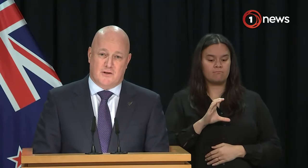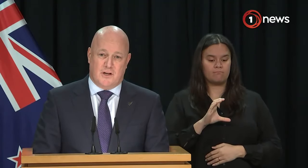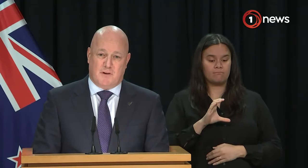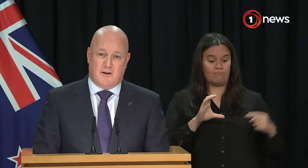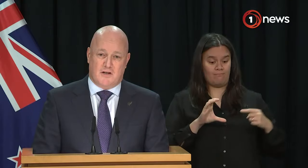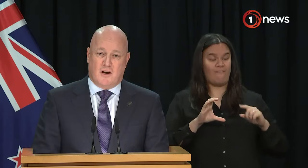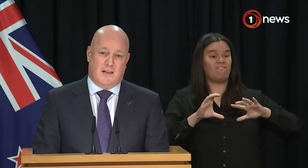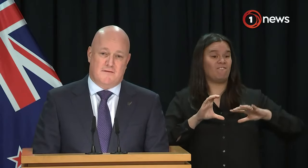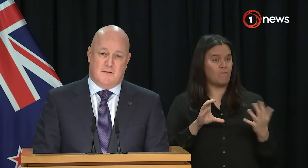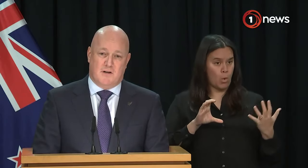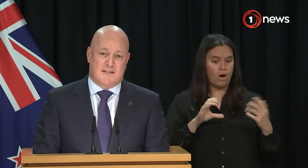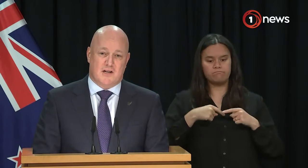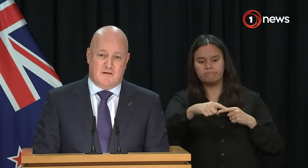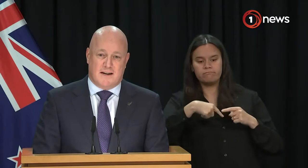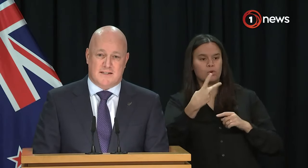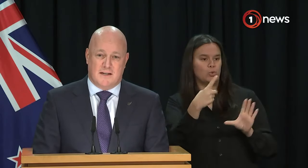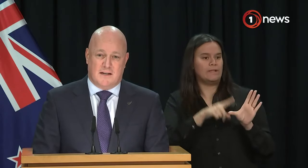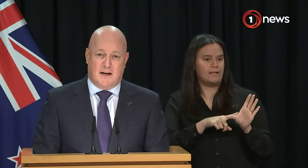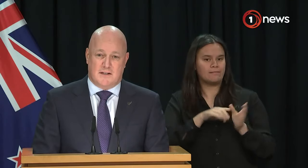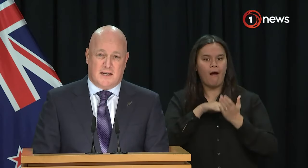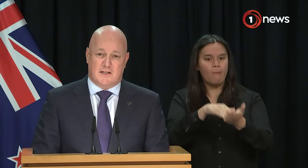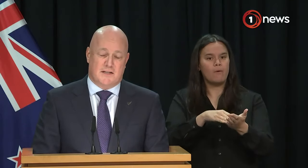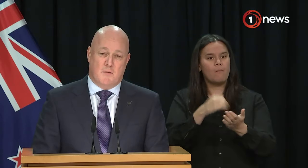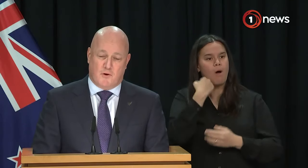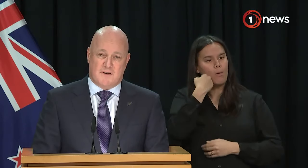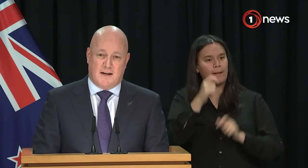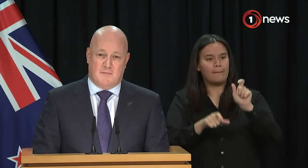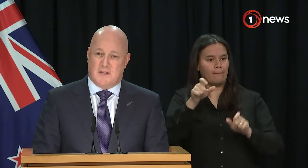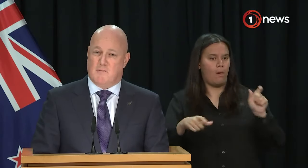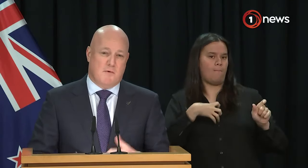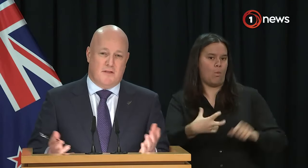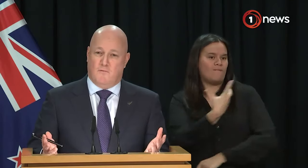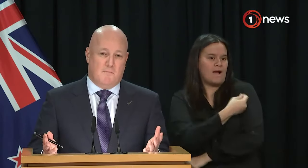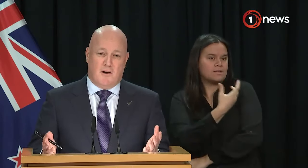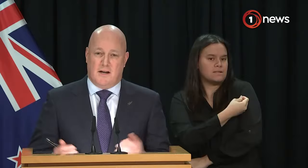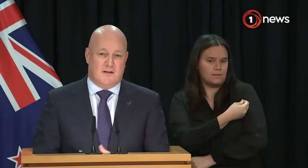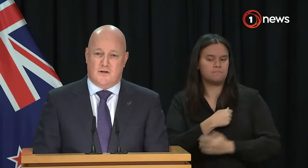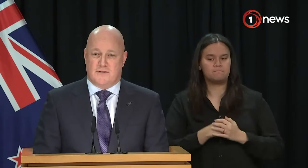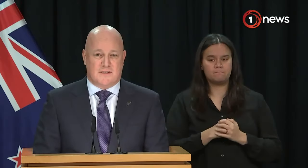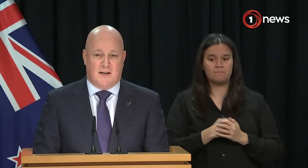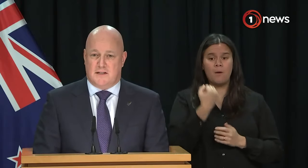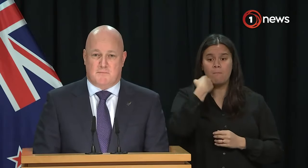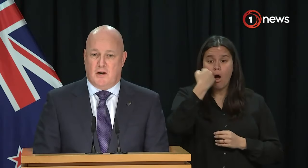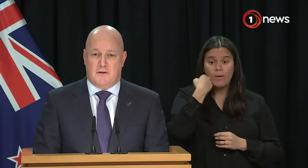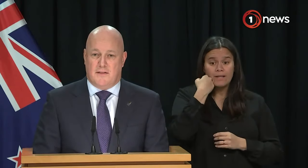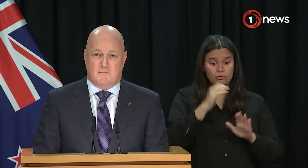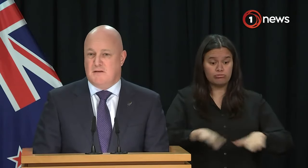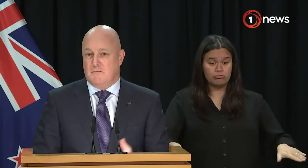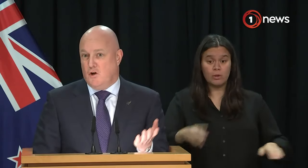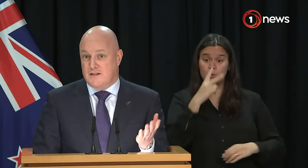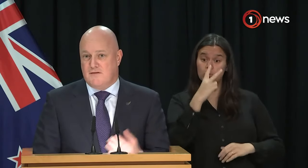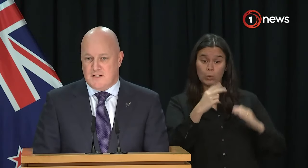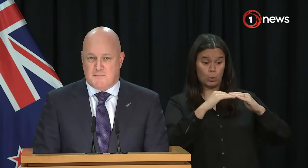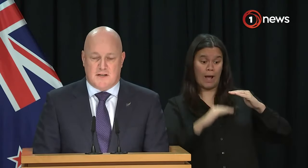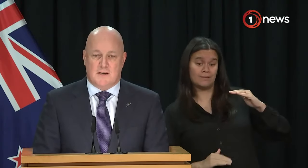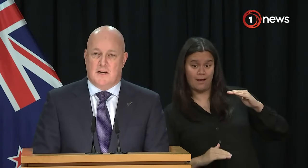effort in a two-year period to try and lift immunisation rates to get to improved outcomes. At the moment, Māori under 2s are sitting at just below, I think,